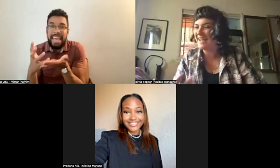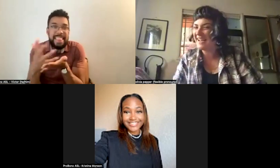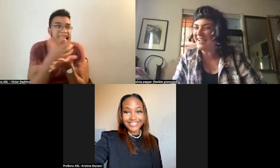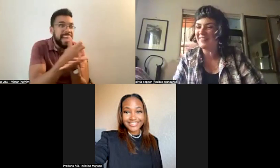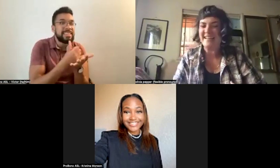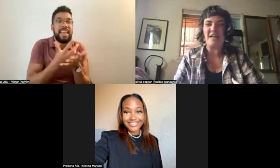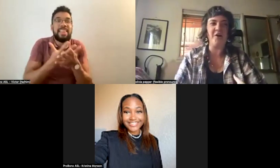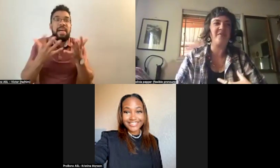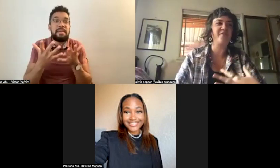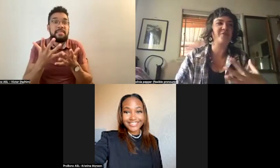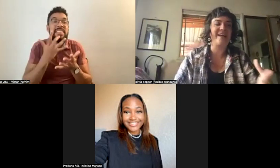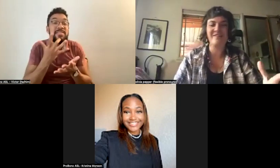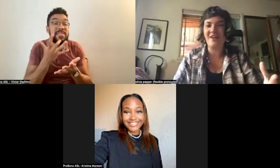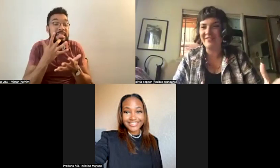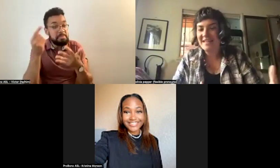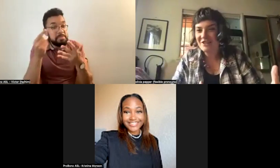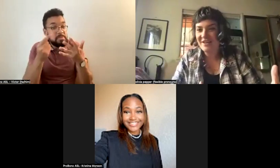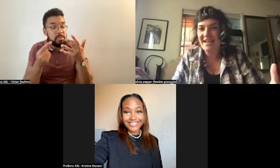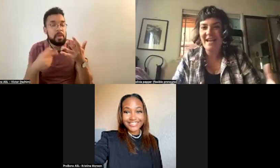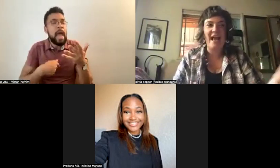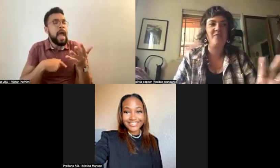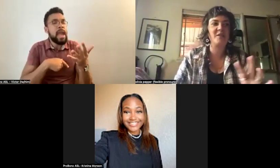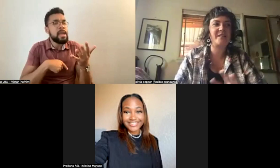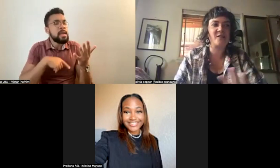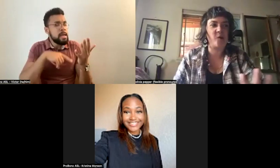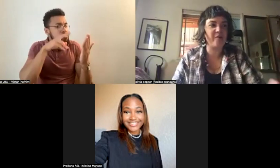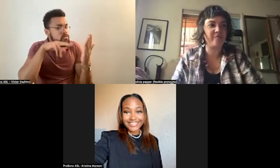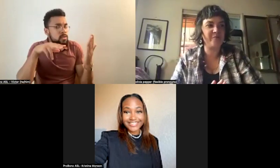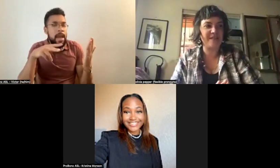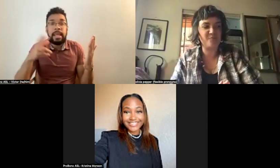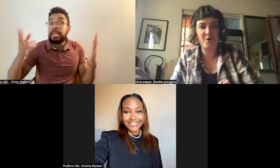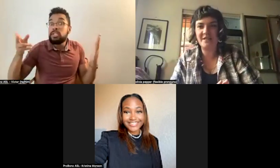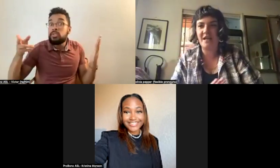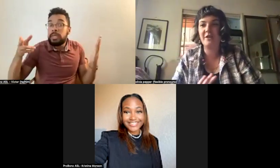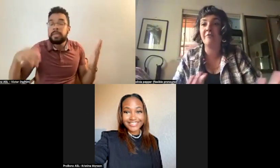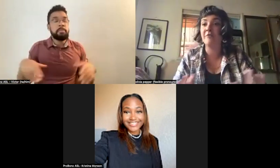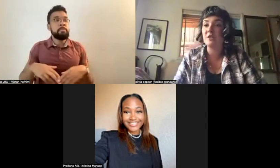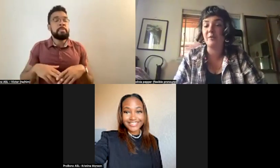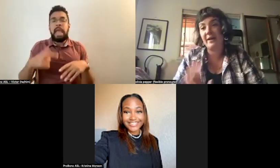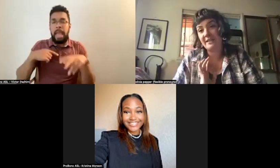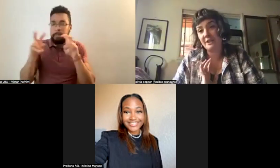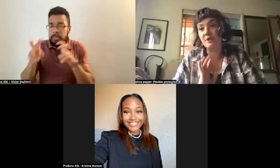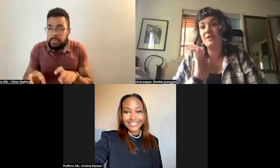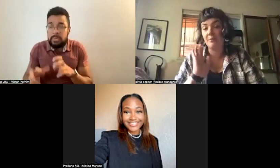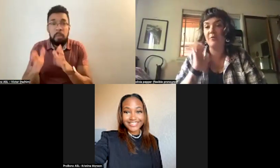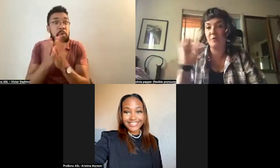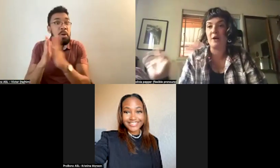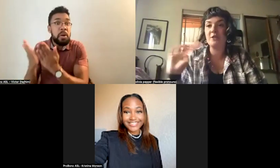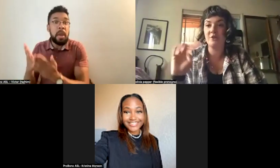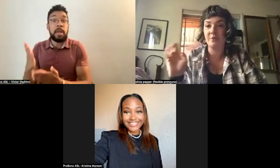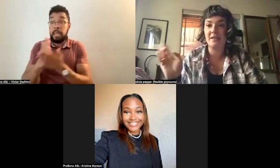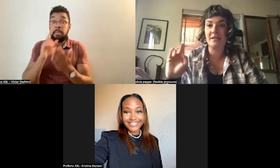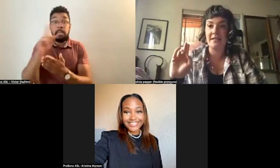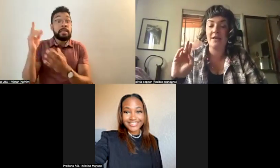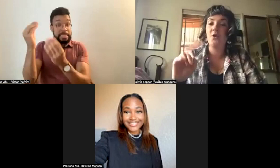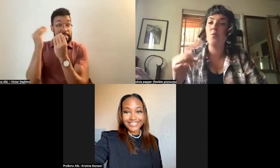time, I've read a lot of history, I've looked at a lot of these books, I've conversed with my teachers, some of whom worked